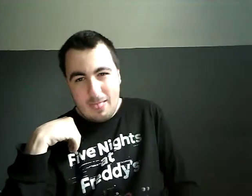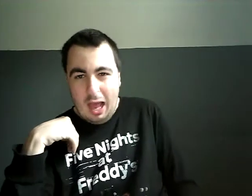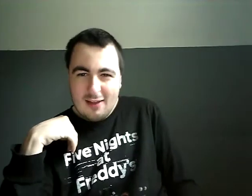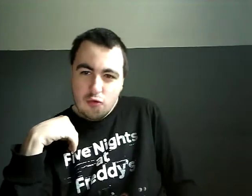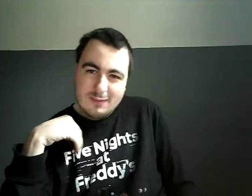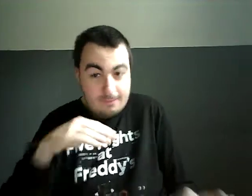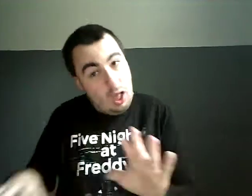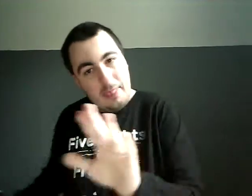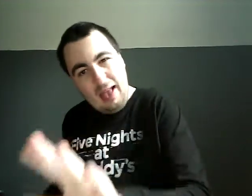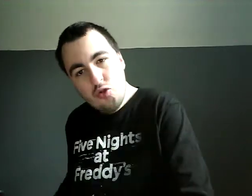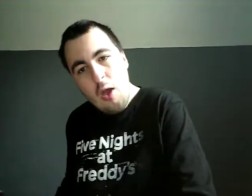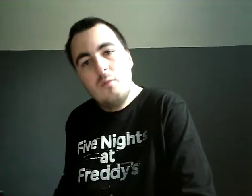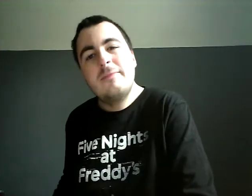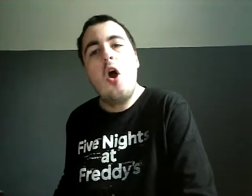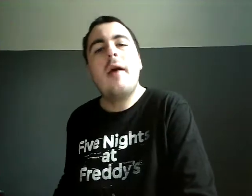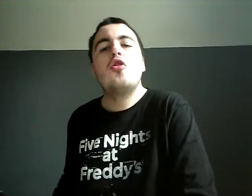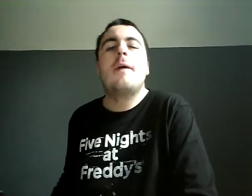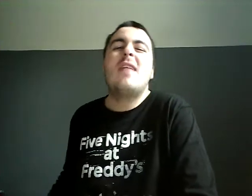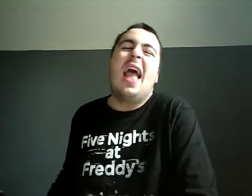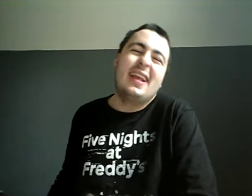life is much too young to fade